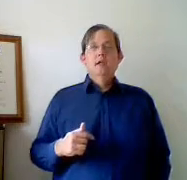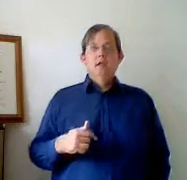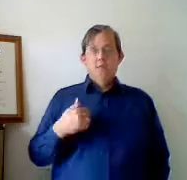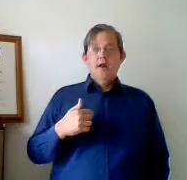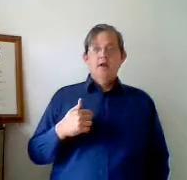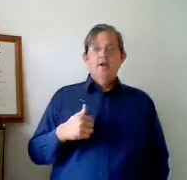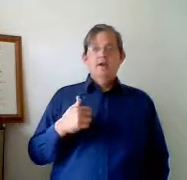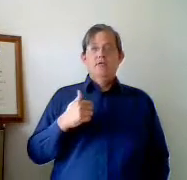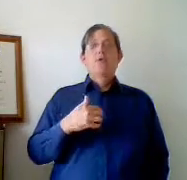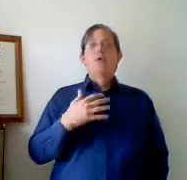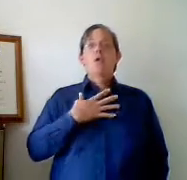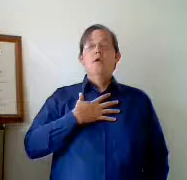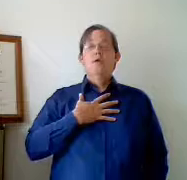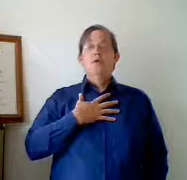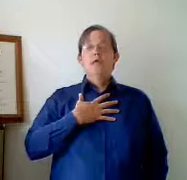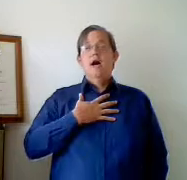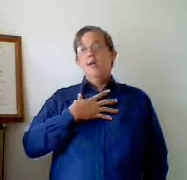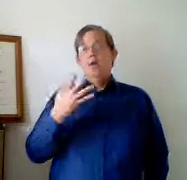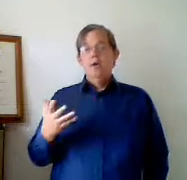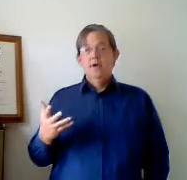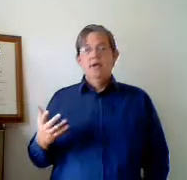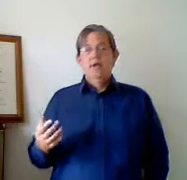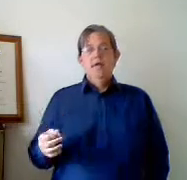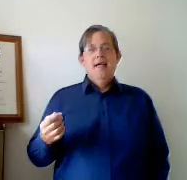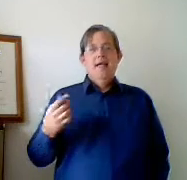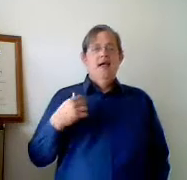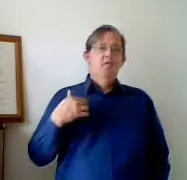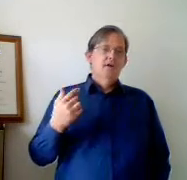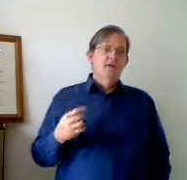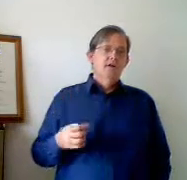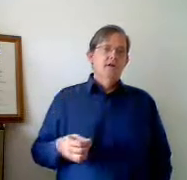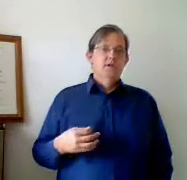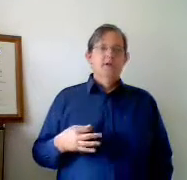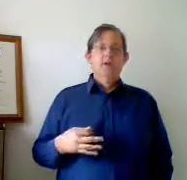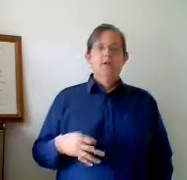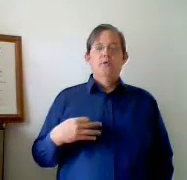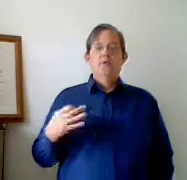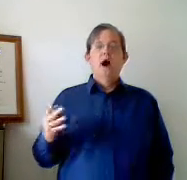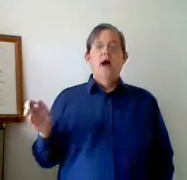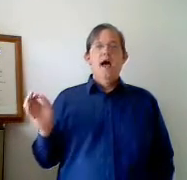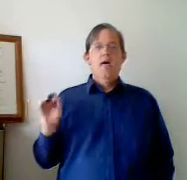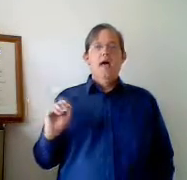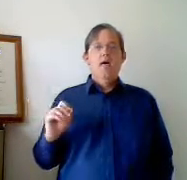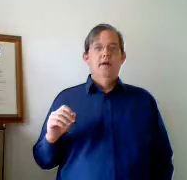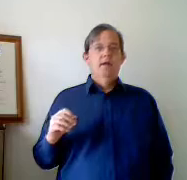Good morning, you through to Ronald Hughes, how may I help you? Versus good morning, you through to Ron, how may I help you?